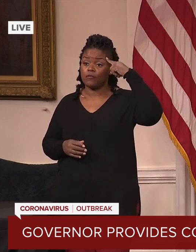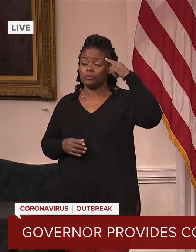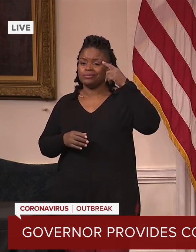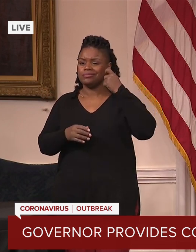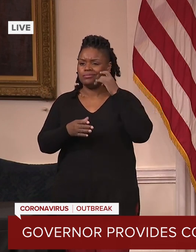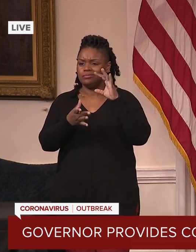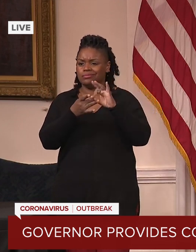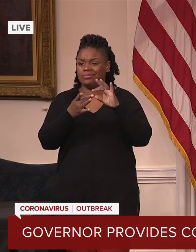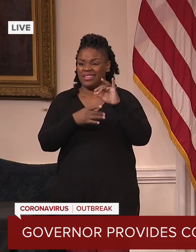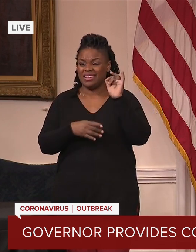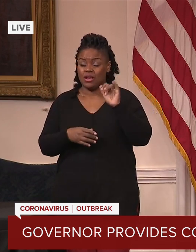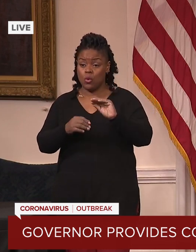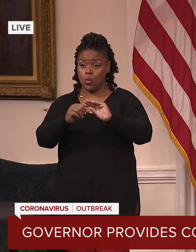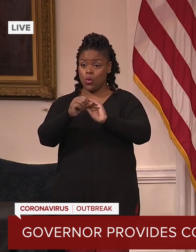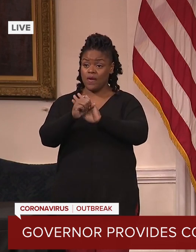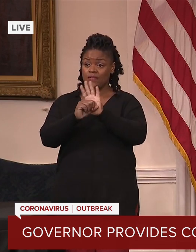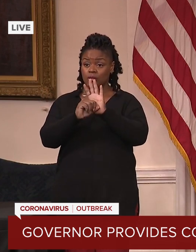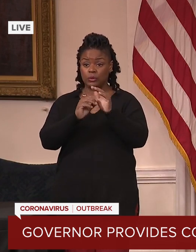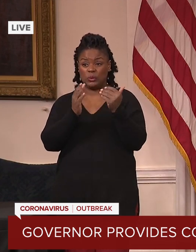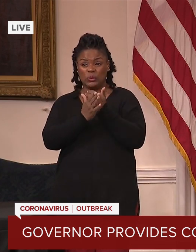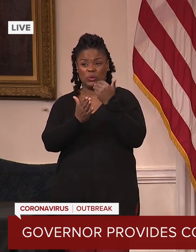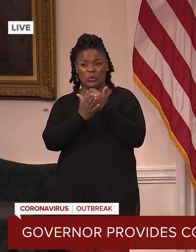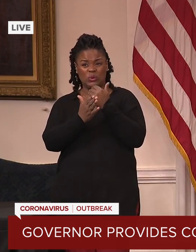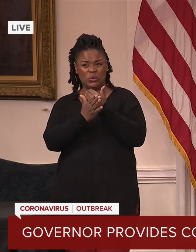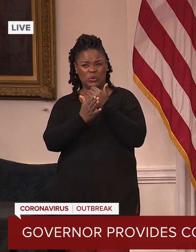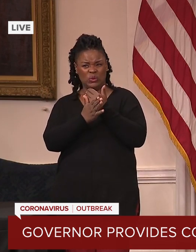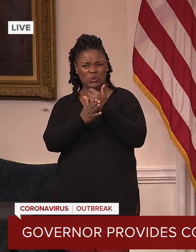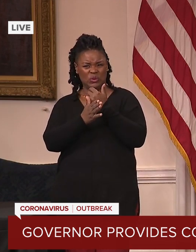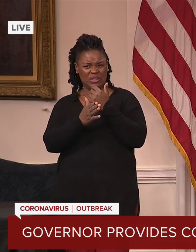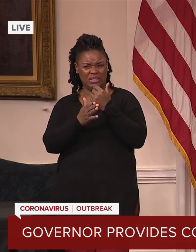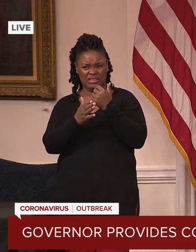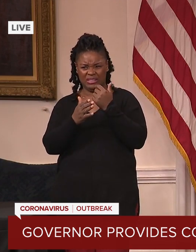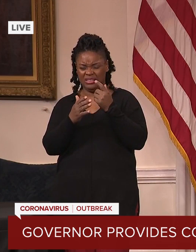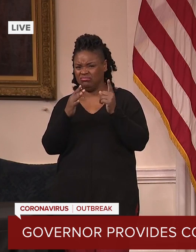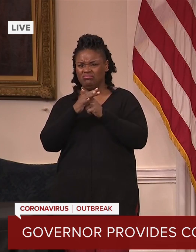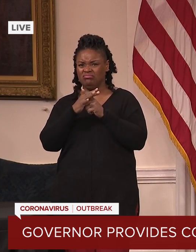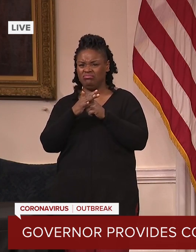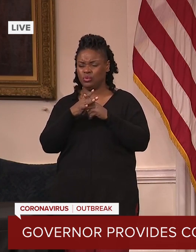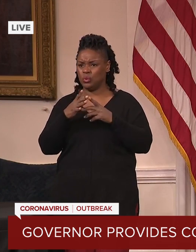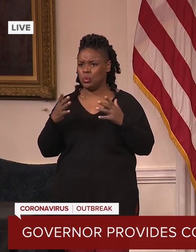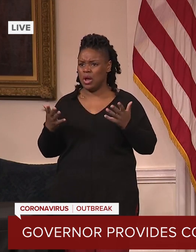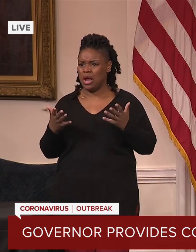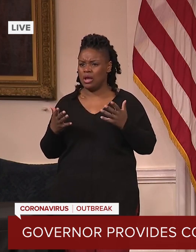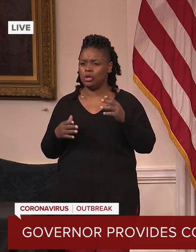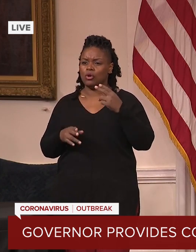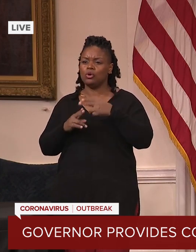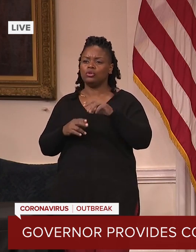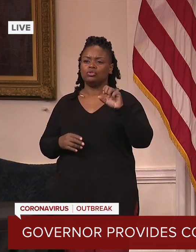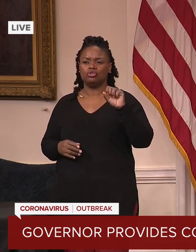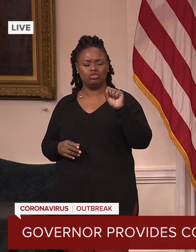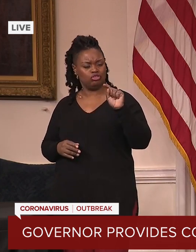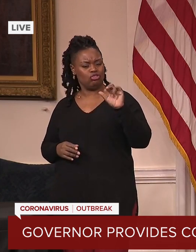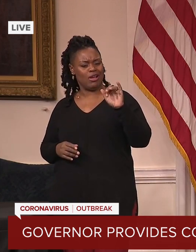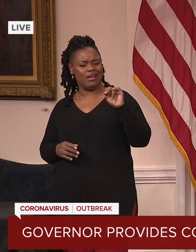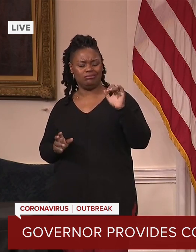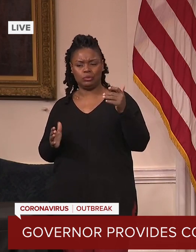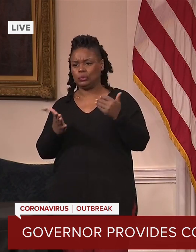variant. So like what I wanted to talk about was that,